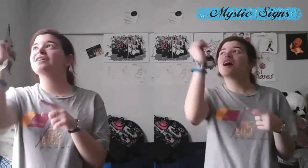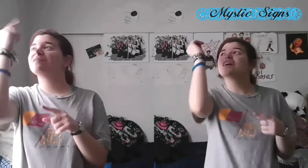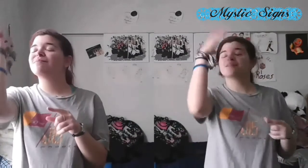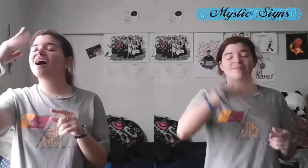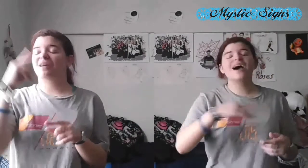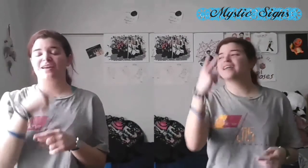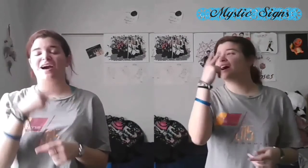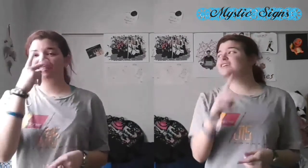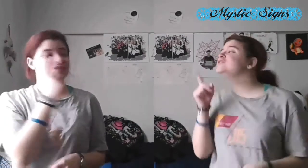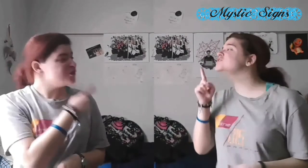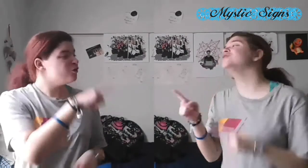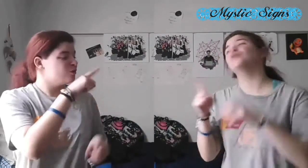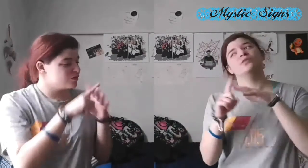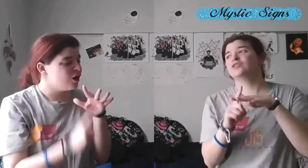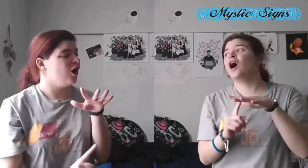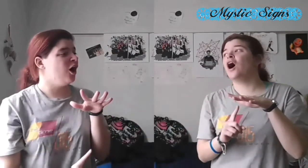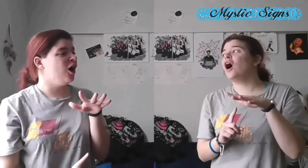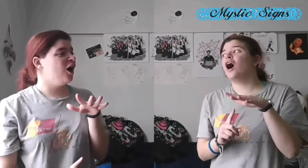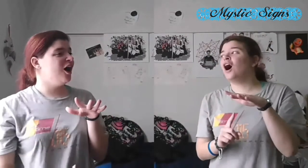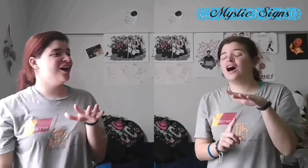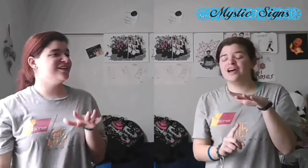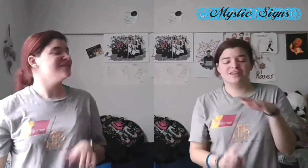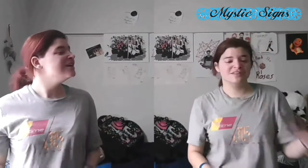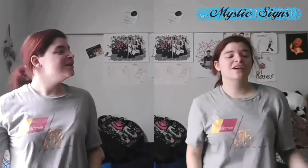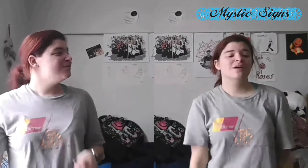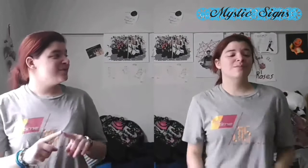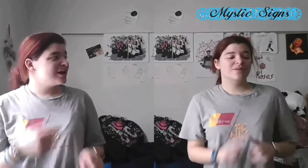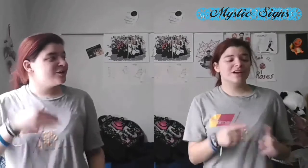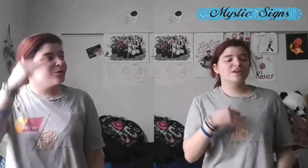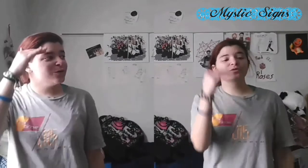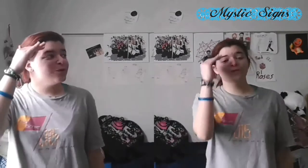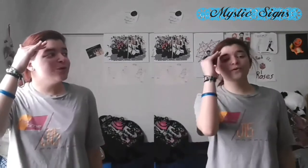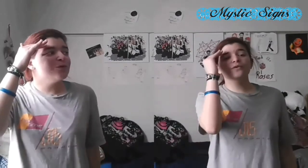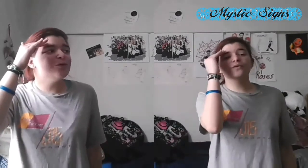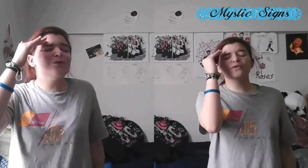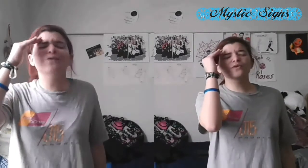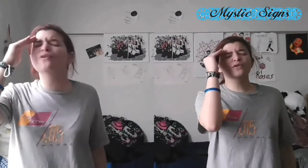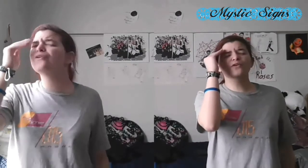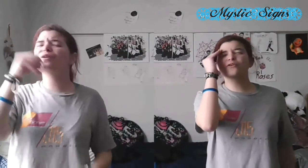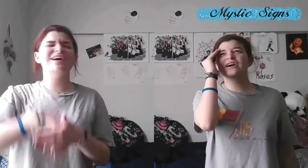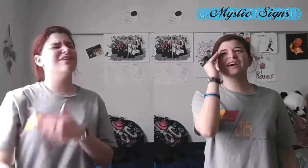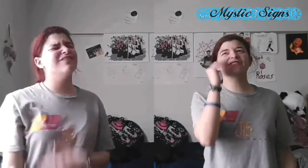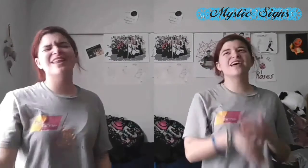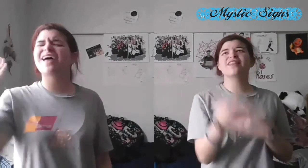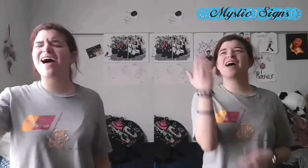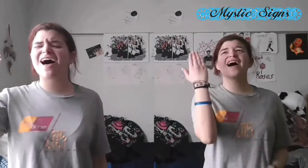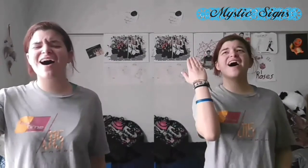my eyes, you were gone, but I knew even then,